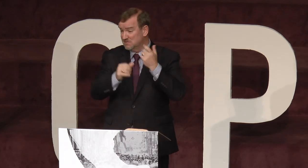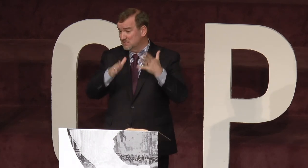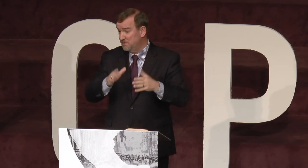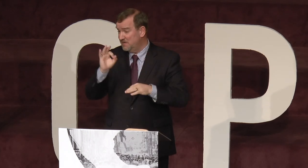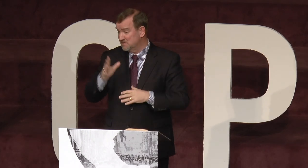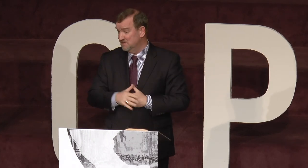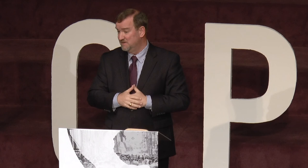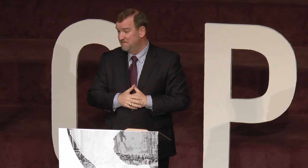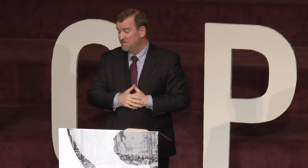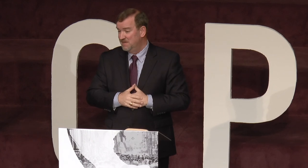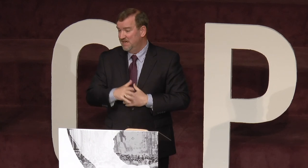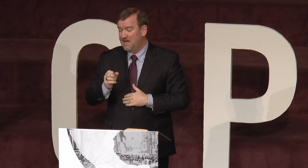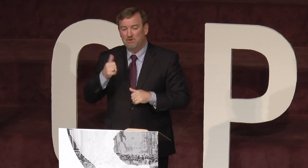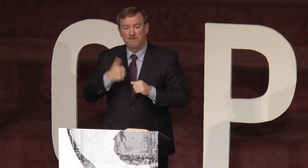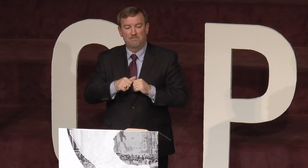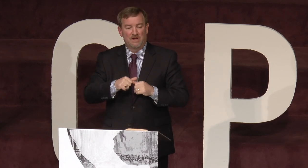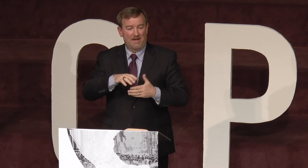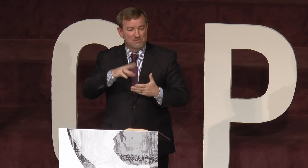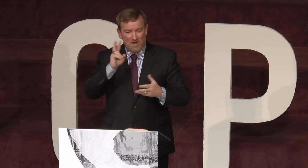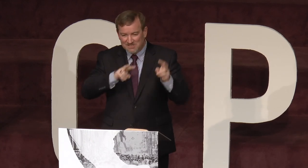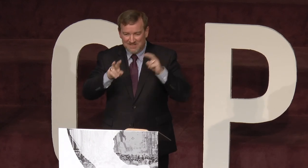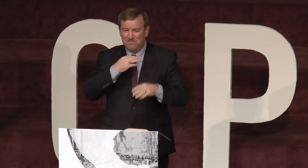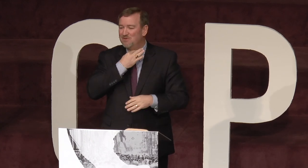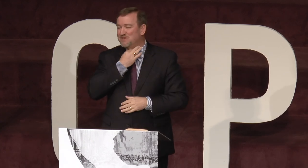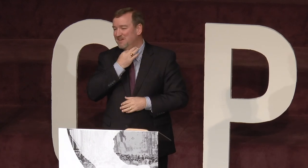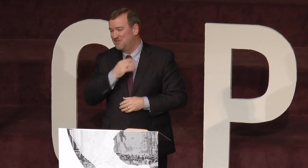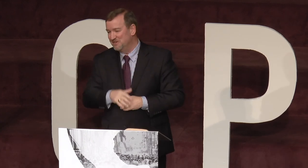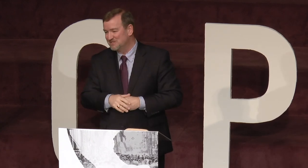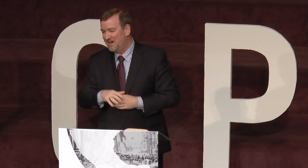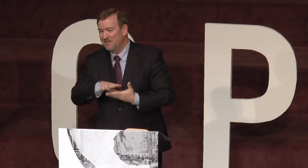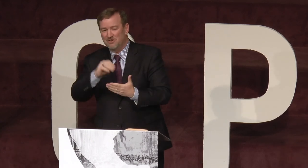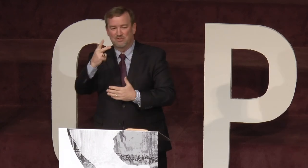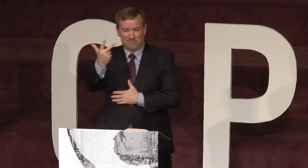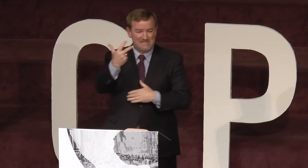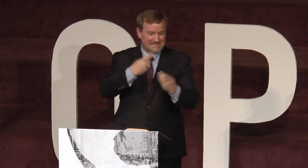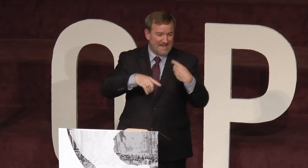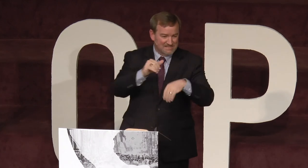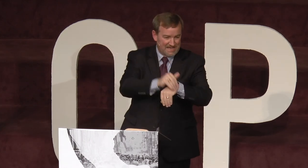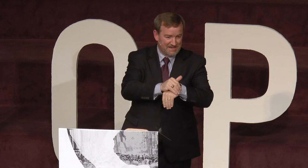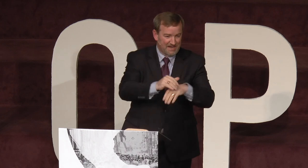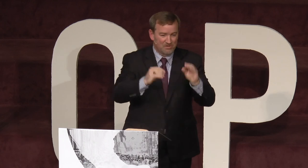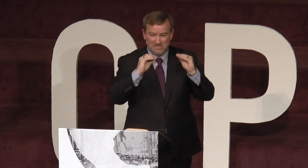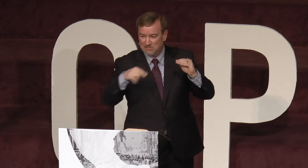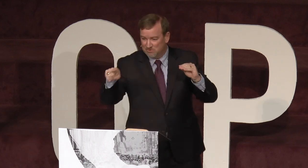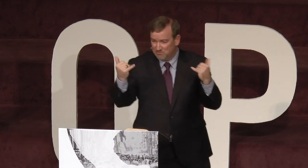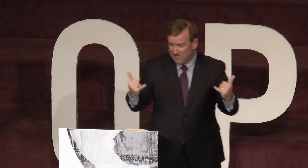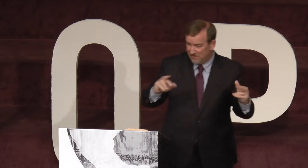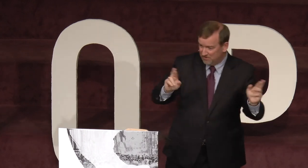assistant pastor. And I remember, I was watching him, and I was kind of curious. So I learned three signs that night. I'm going to teach them to you right now. Are